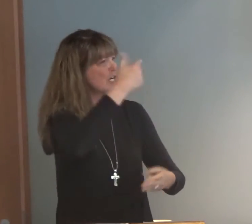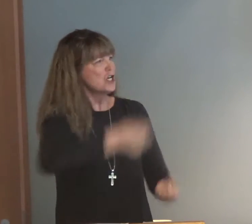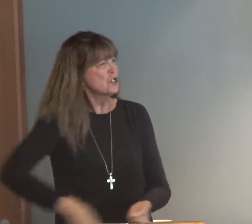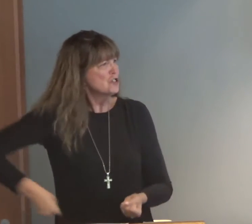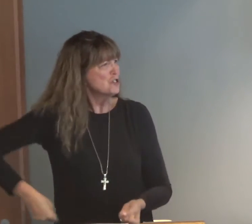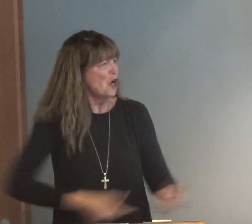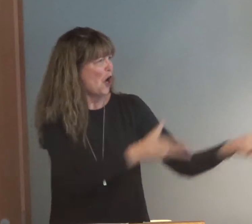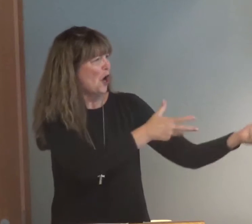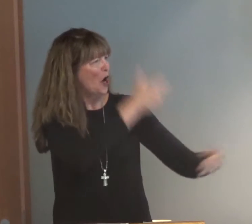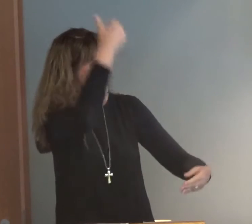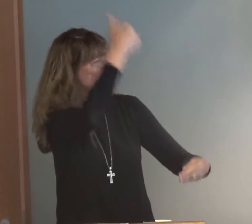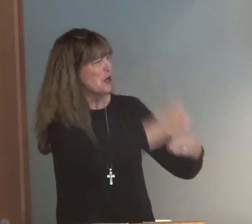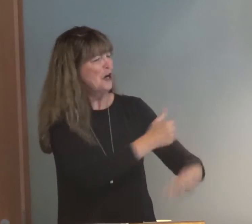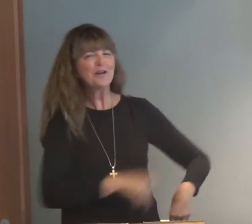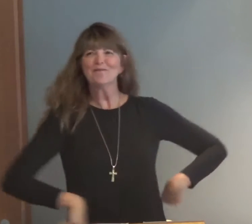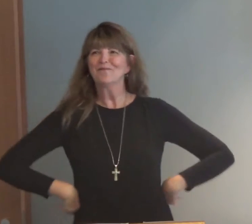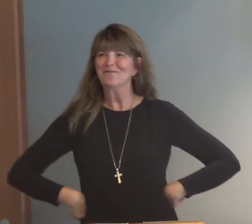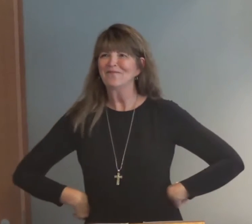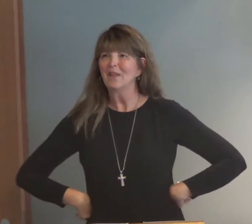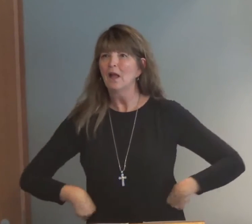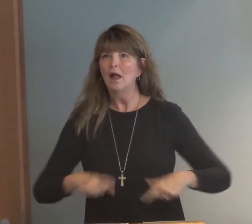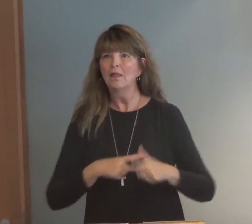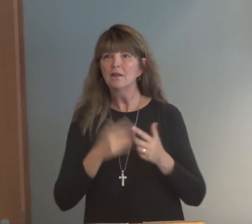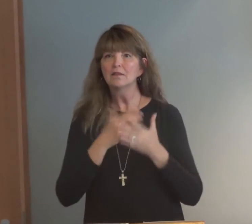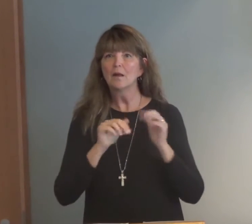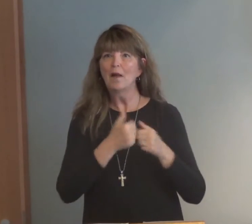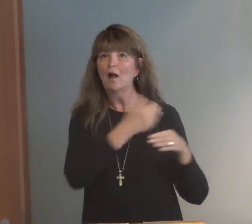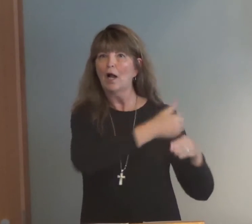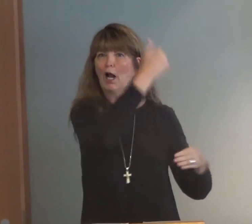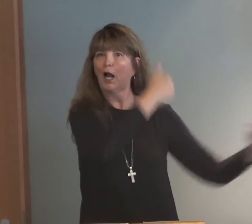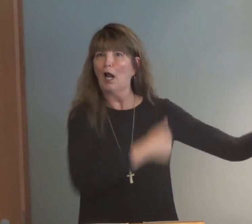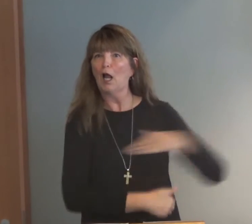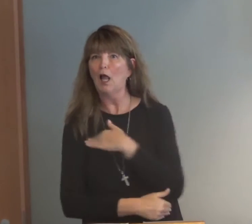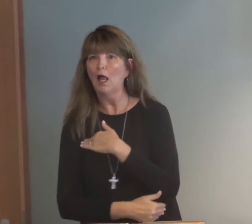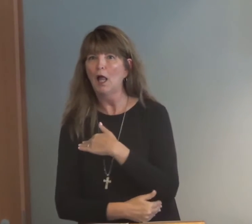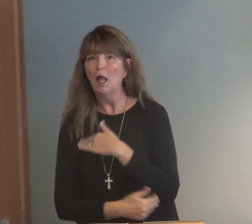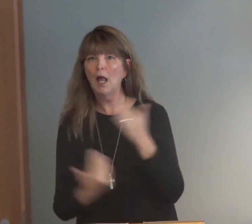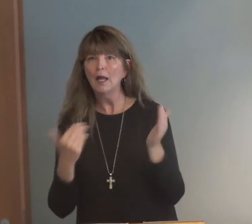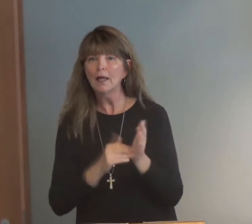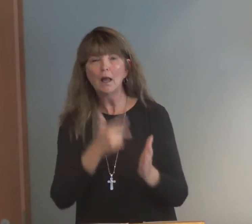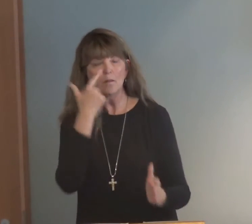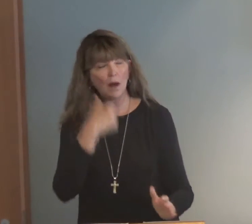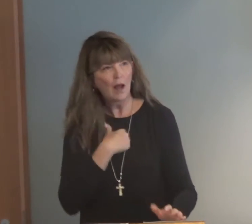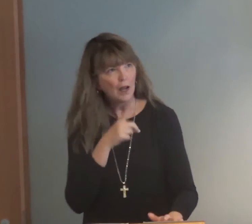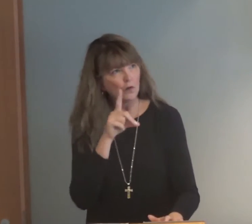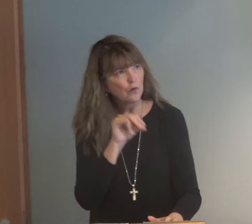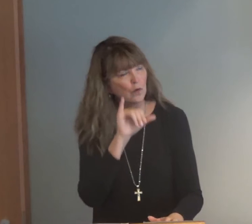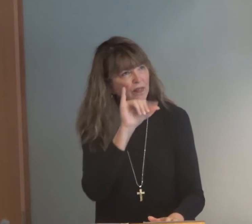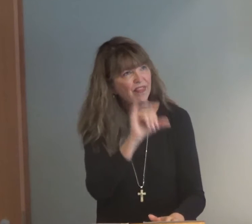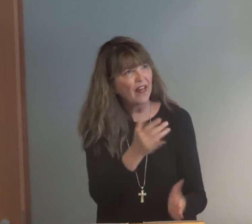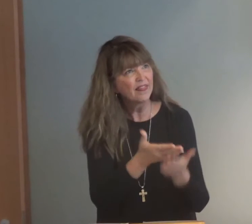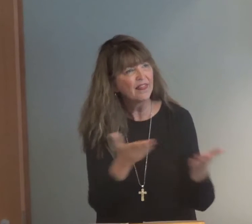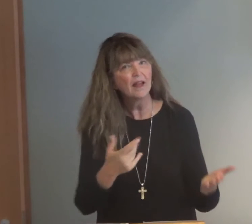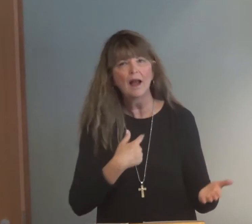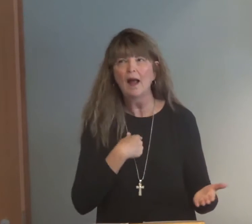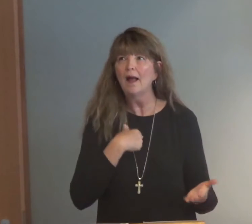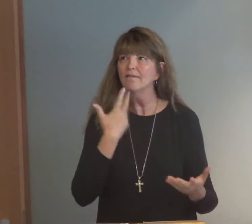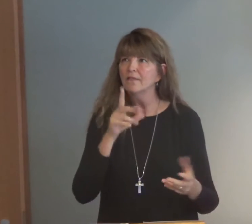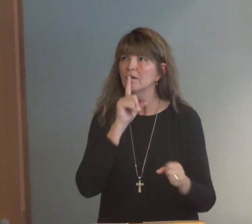old nature right out the window and close it tight. And then somehow the window opens and it comes back in again. And then I